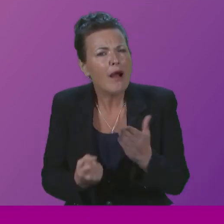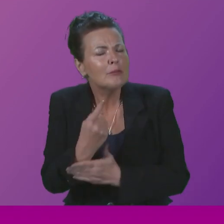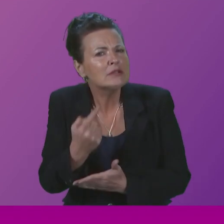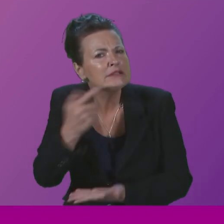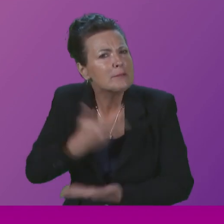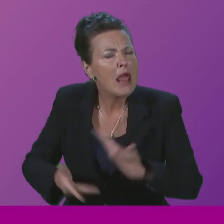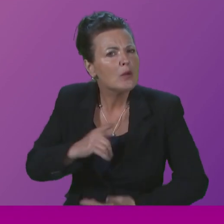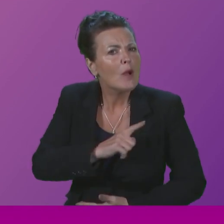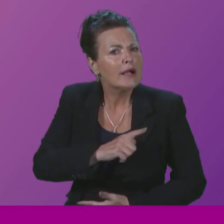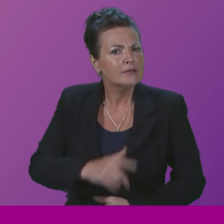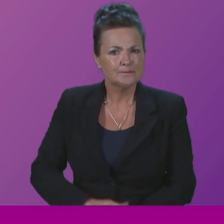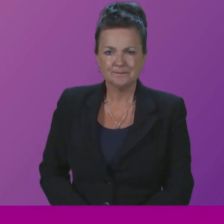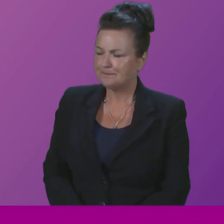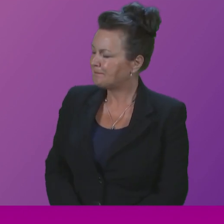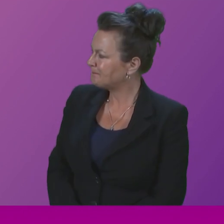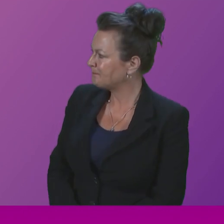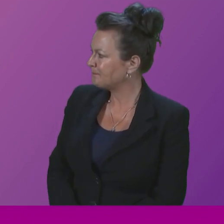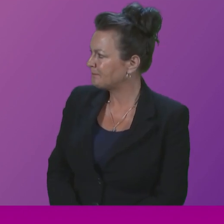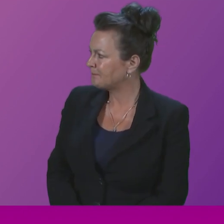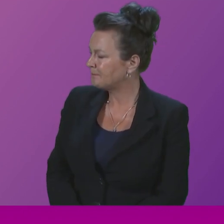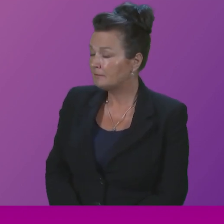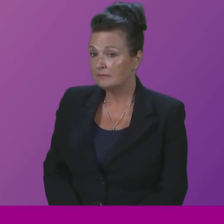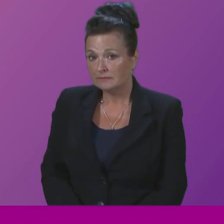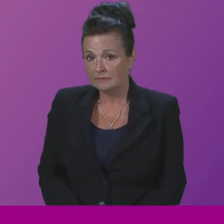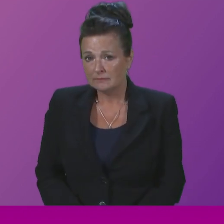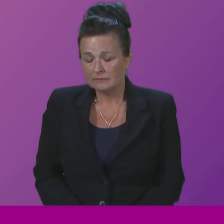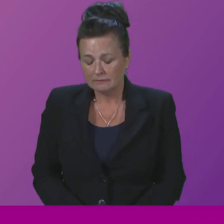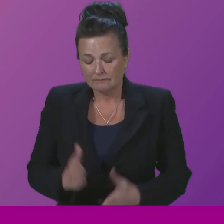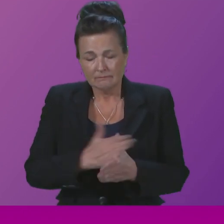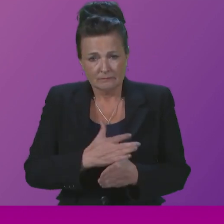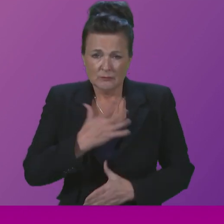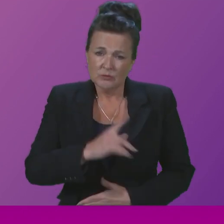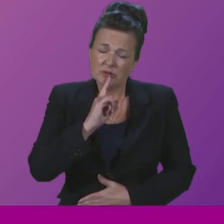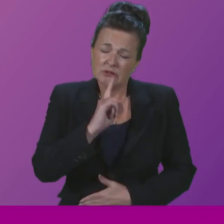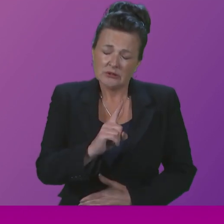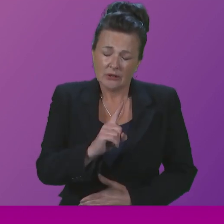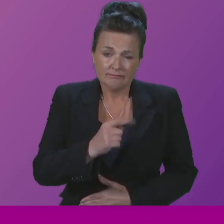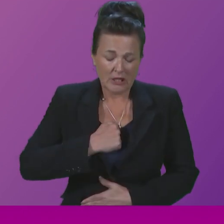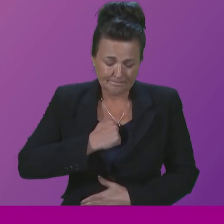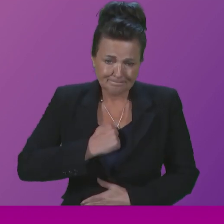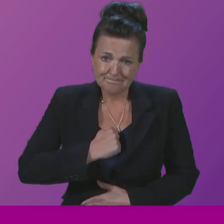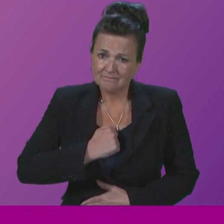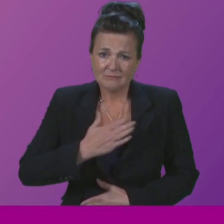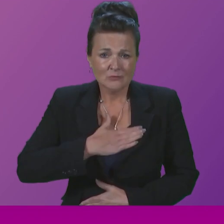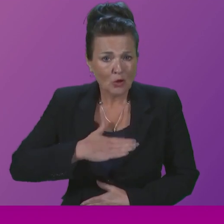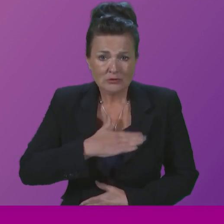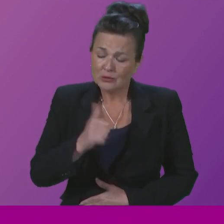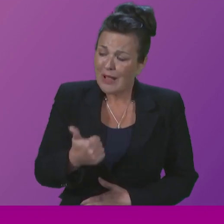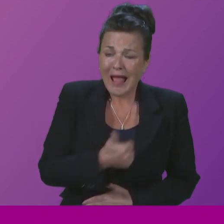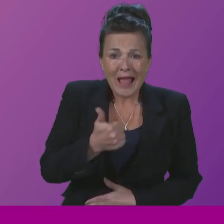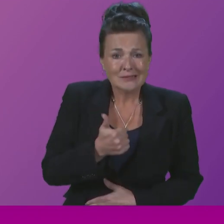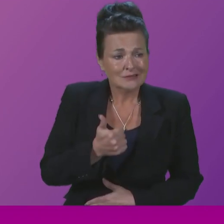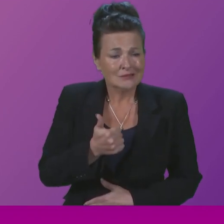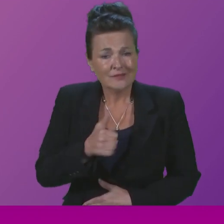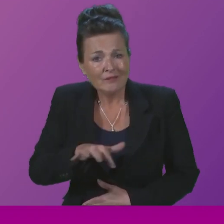First Minister. Well, firstly, I want to convey my sincere condolences to Anne's loved ones, to her family and her friends.